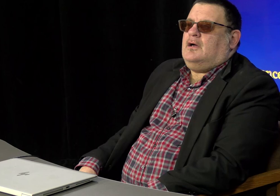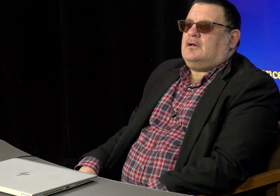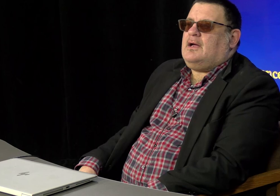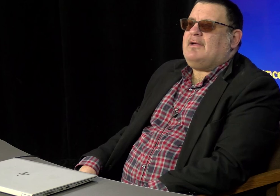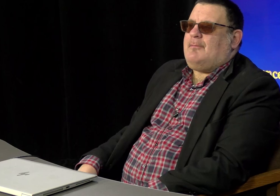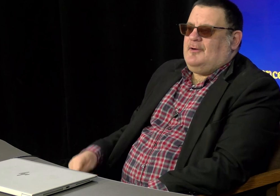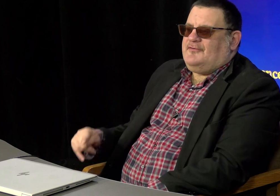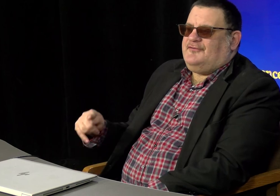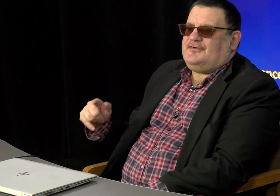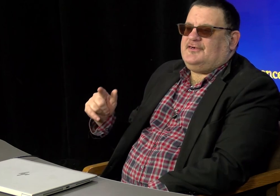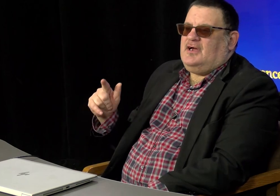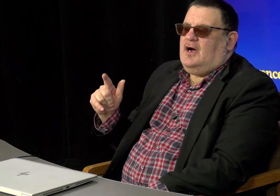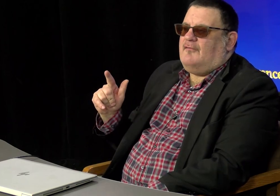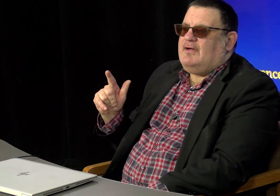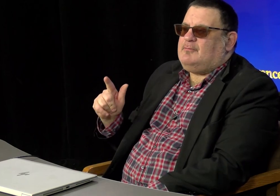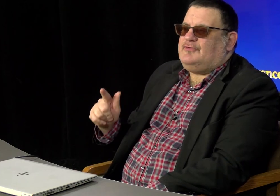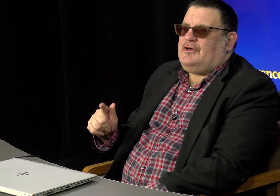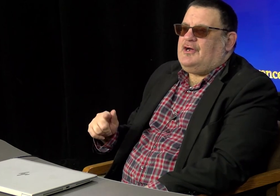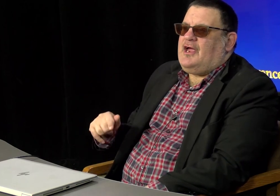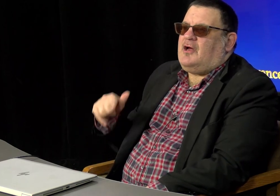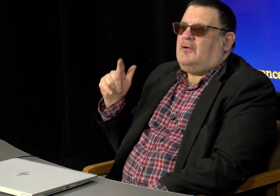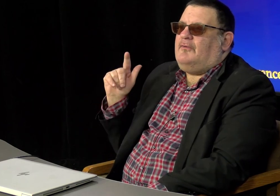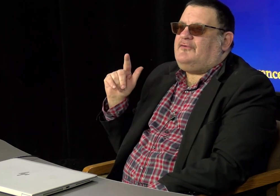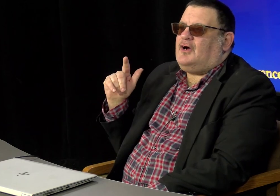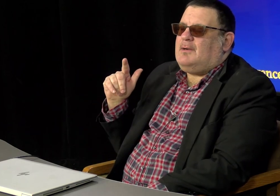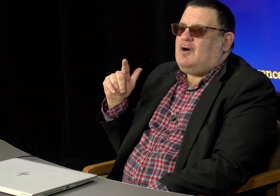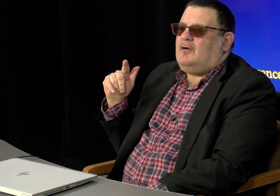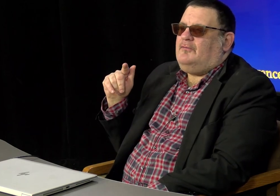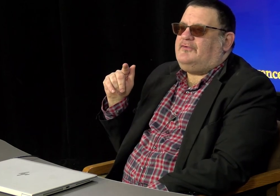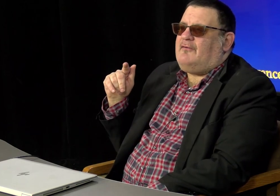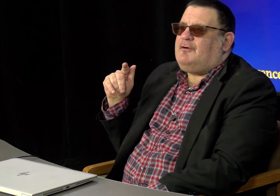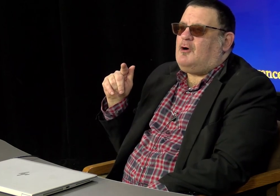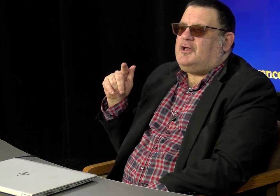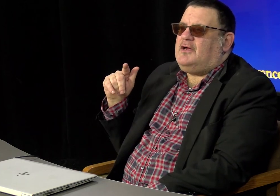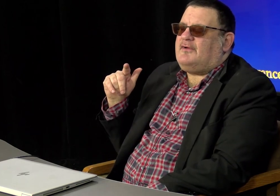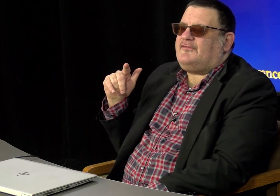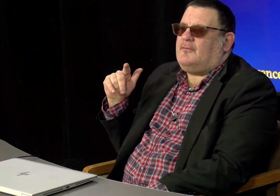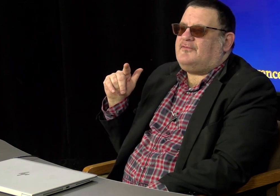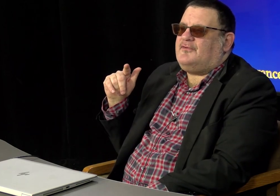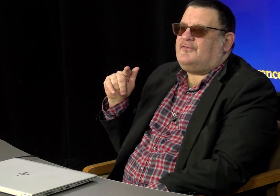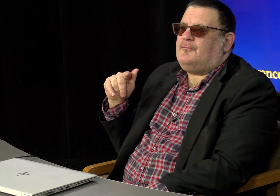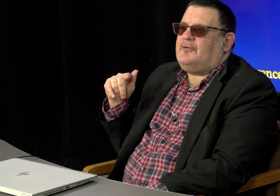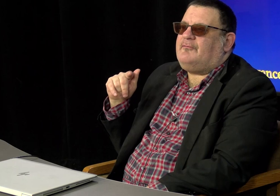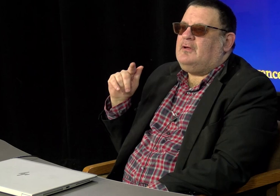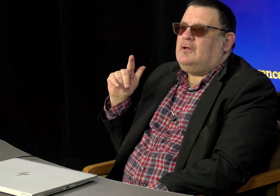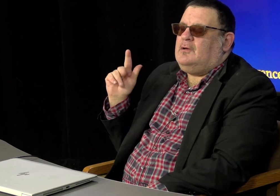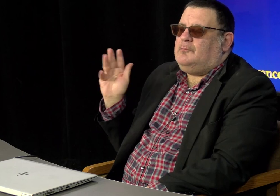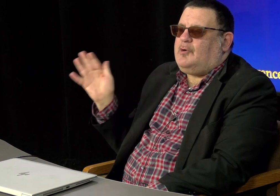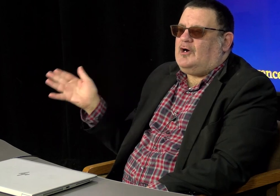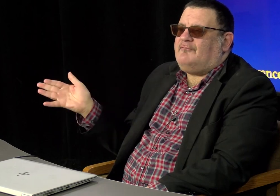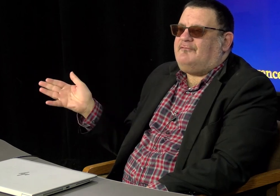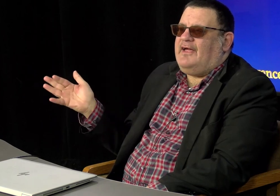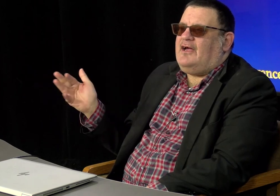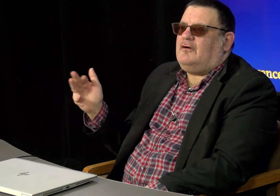Coming up on this edition of Ableton on Air, we talk about deaf and hard of hearing services with part of Dale,